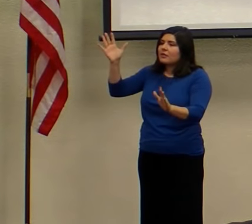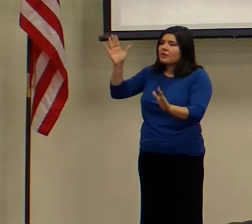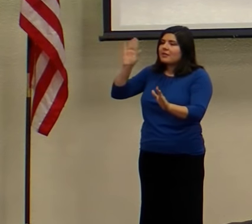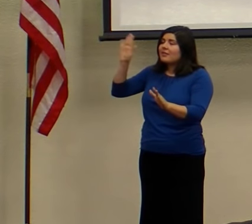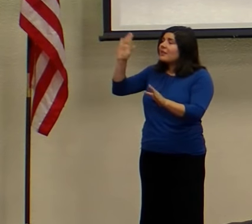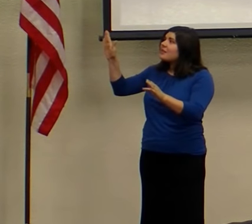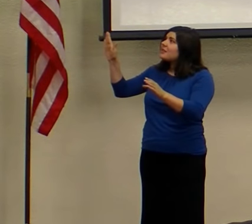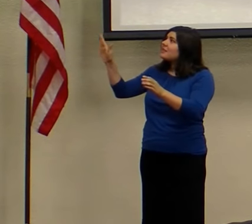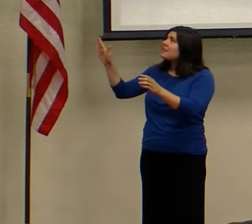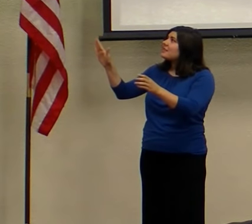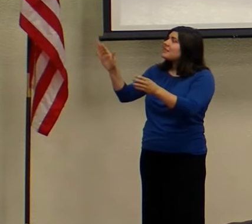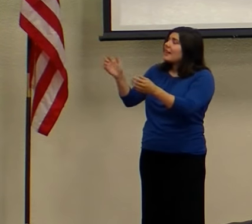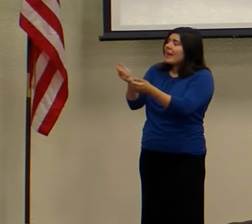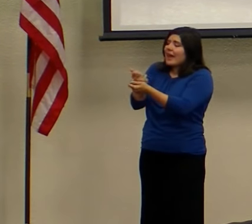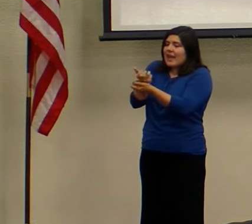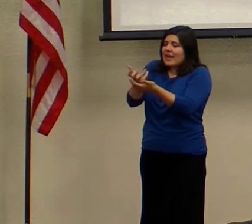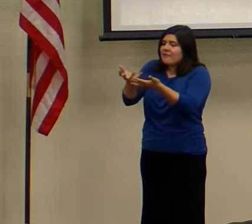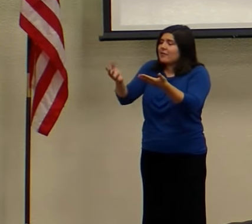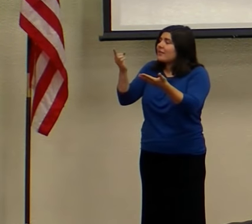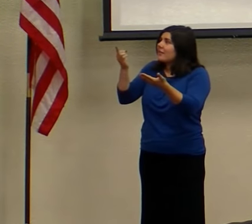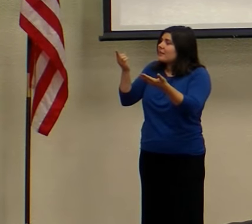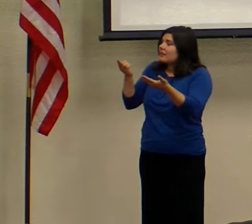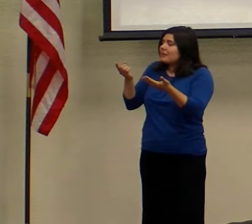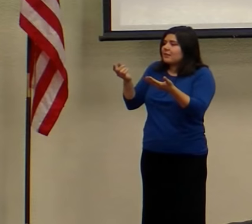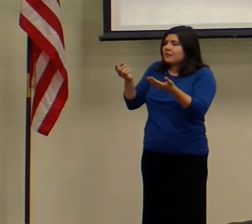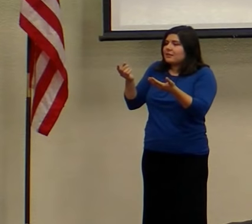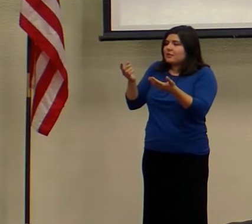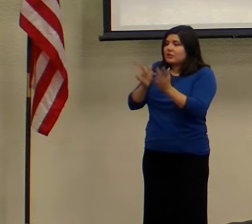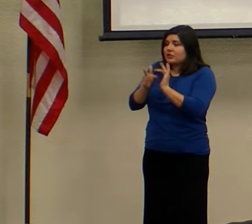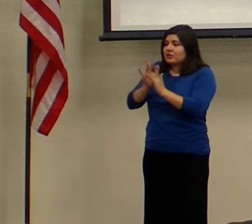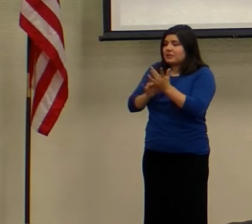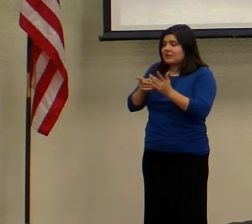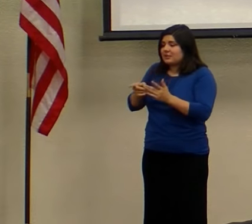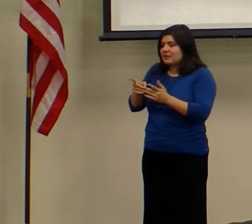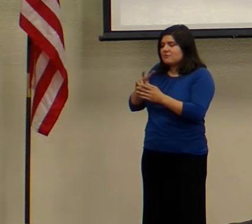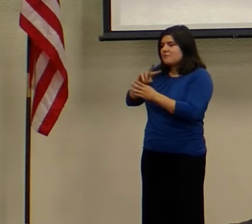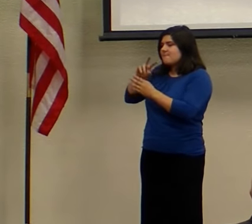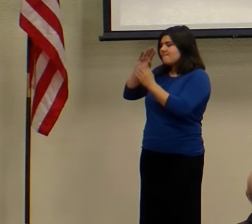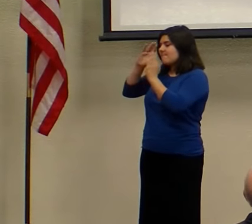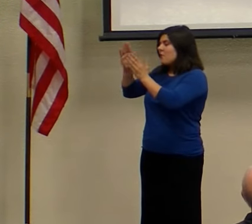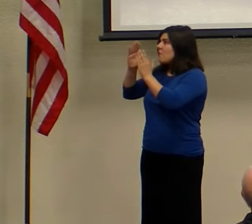whole everything that he had was to be in Him.